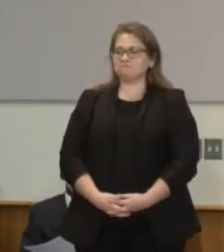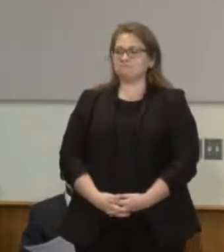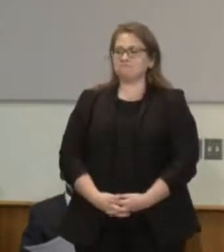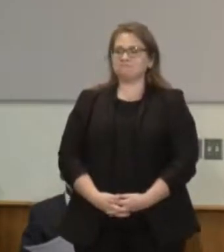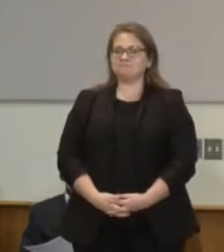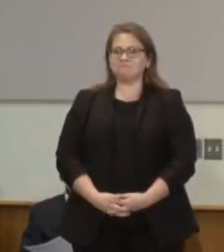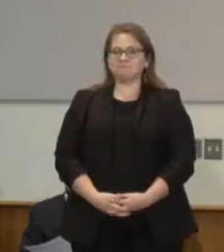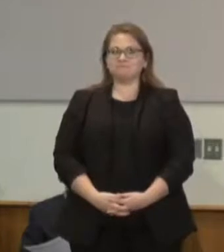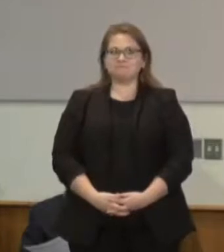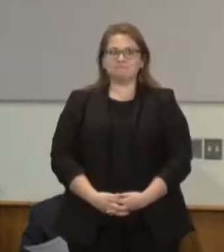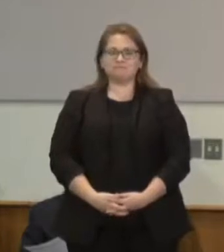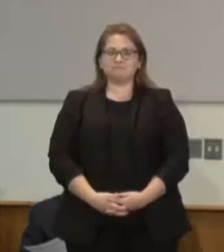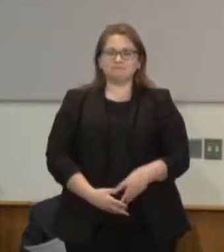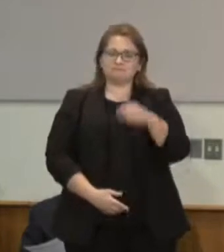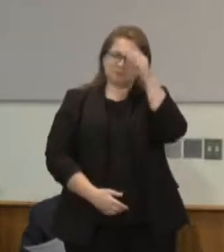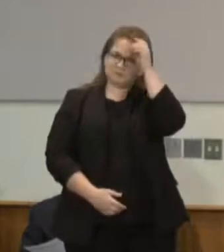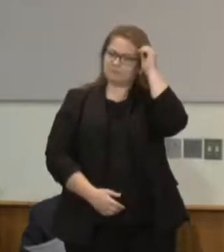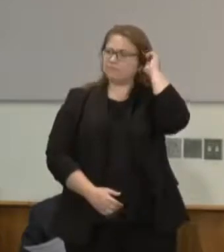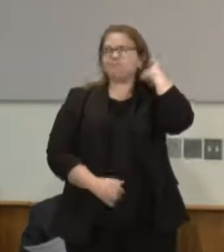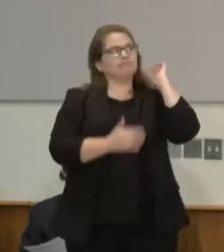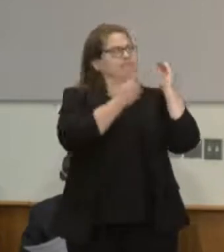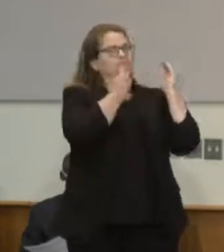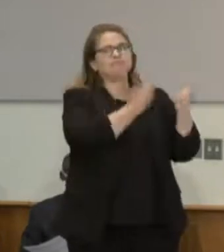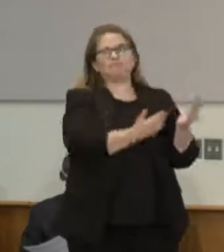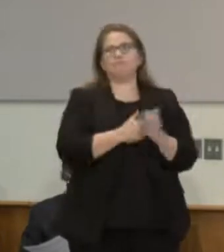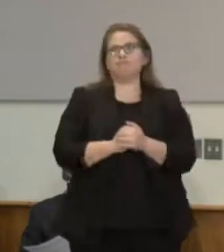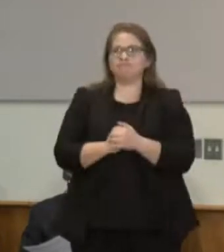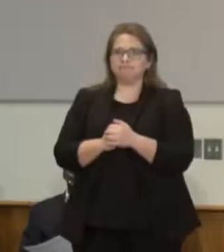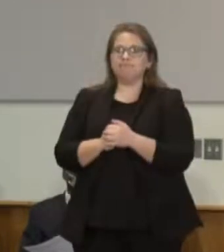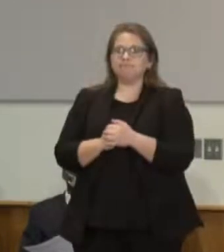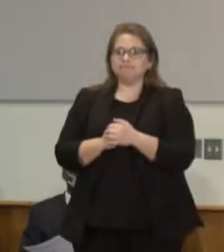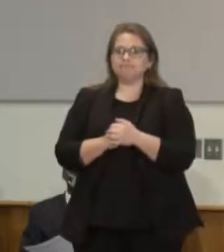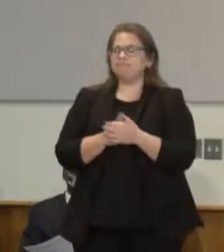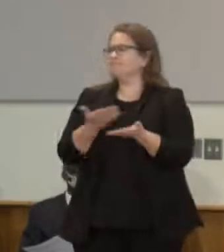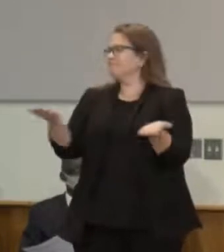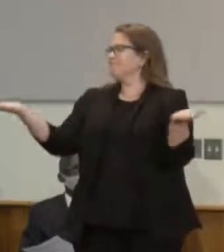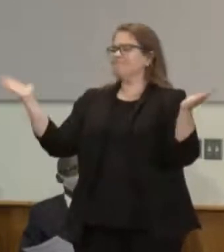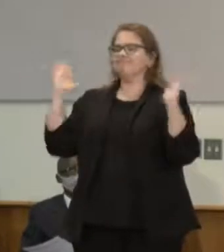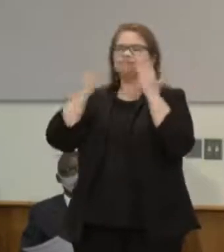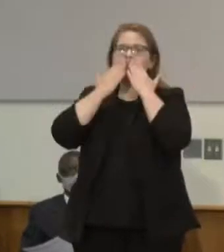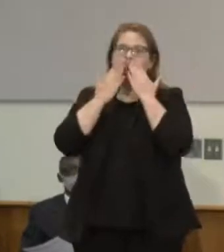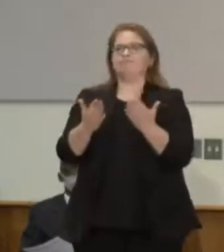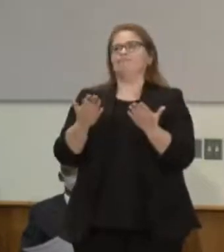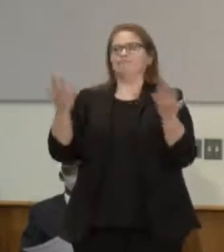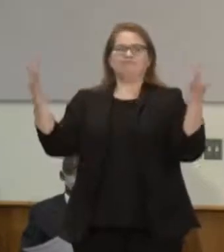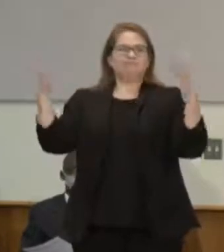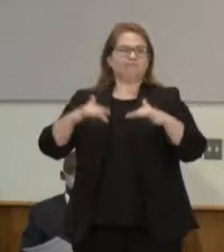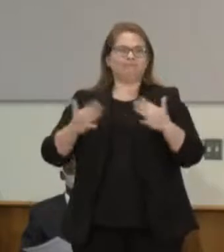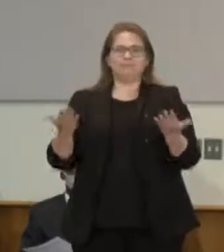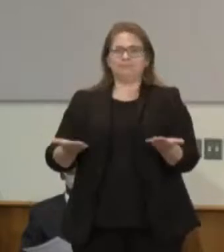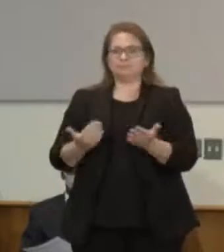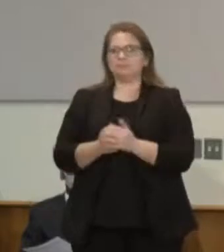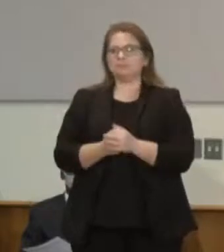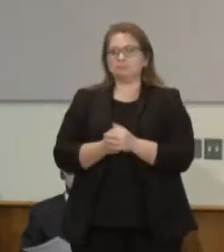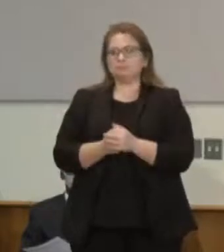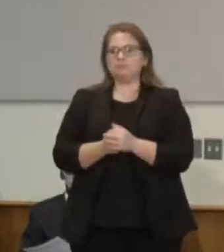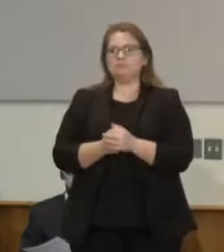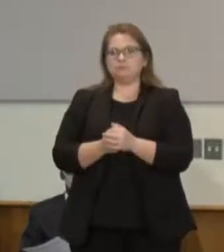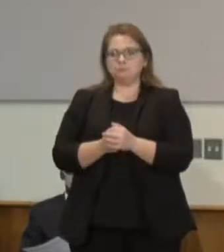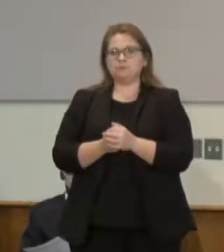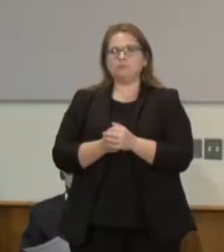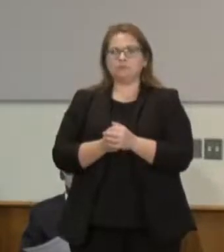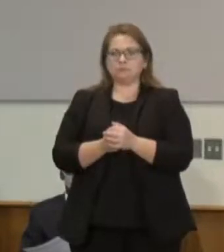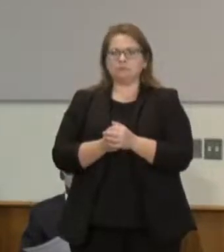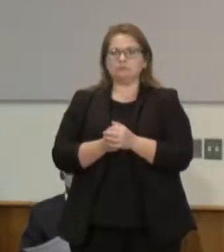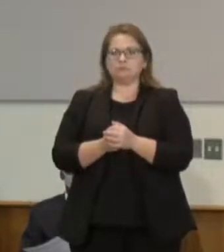Thank you so much, Governor. And thank you, everyone, for being here today. This is one of those moments where we are reminded that we are